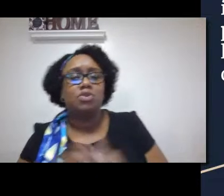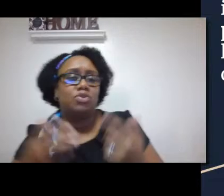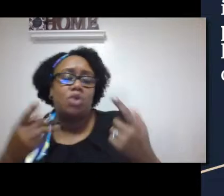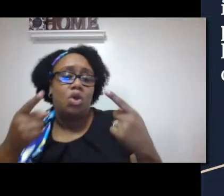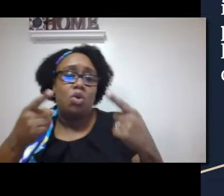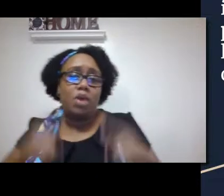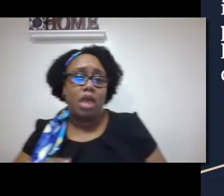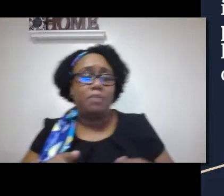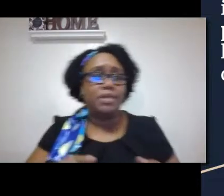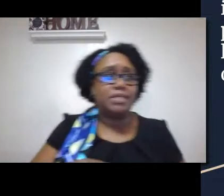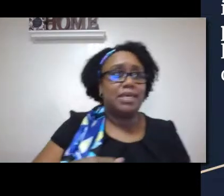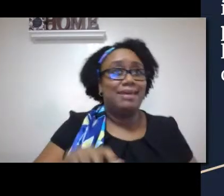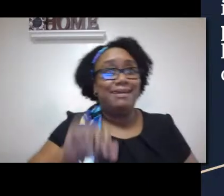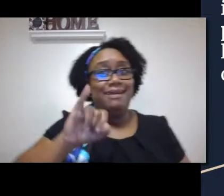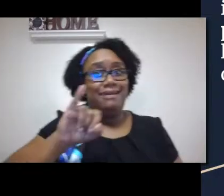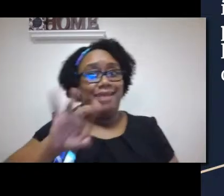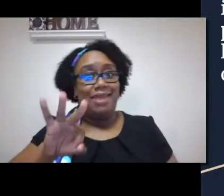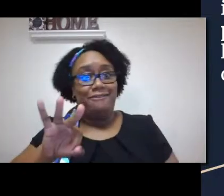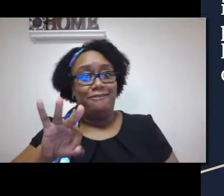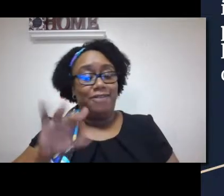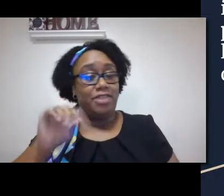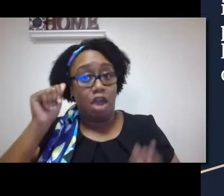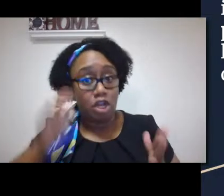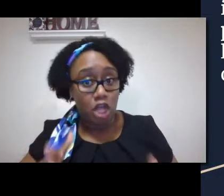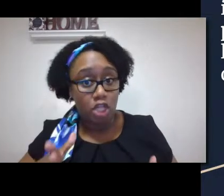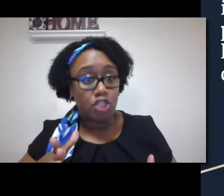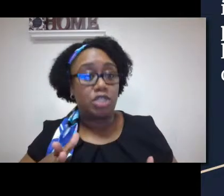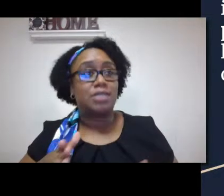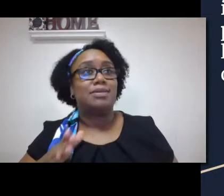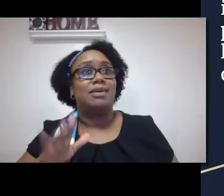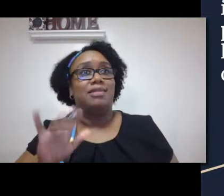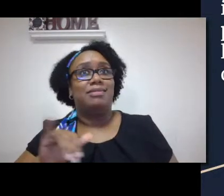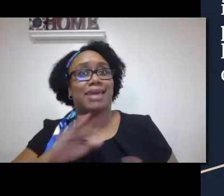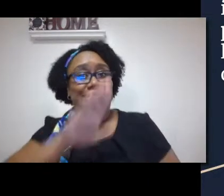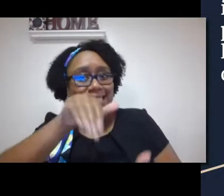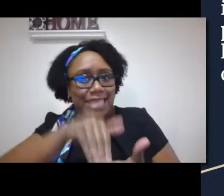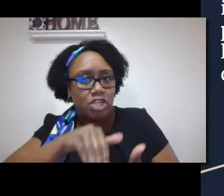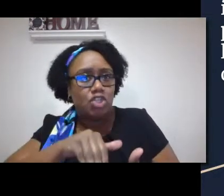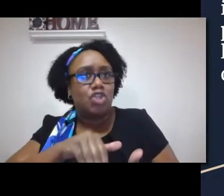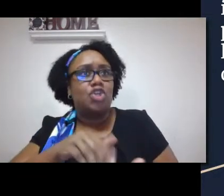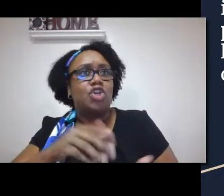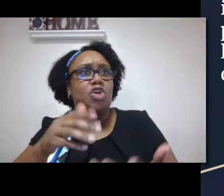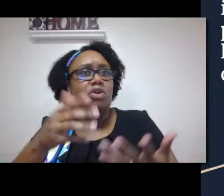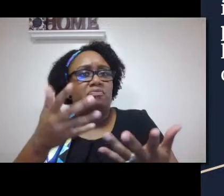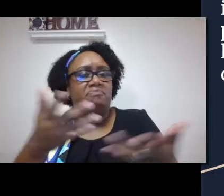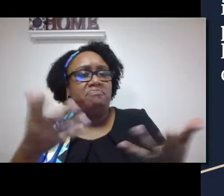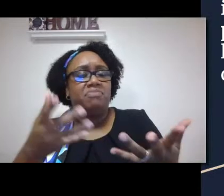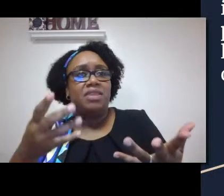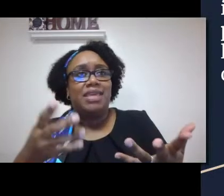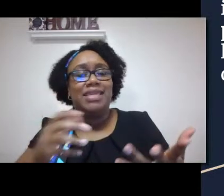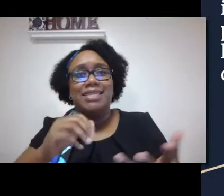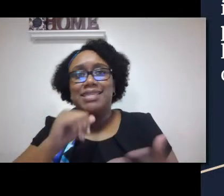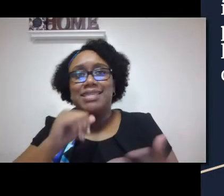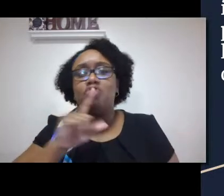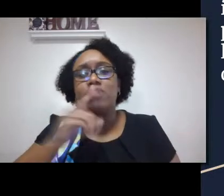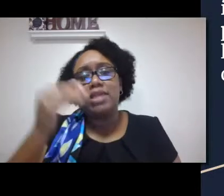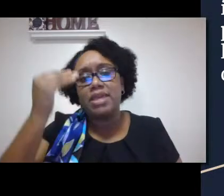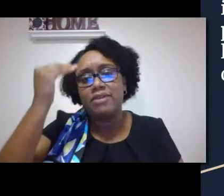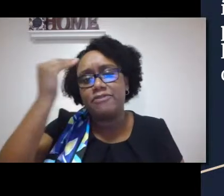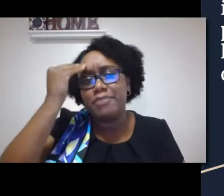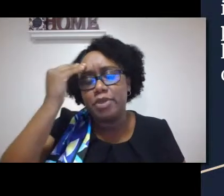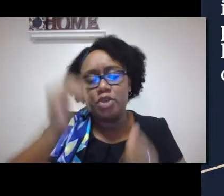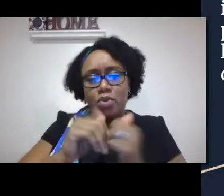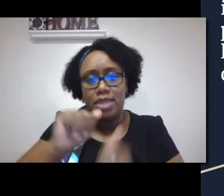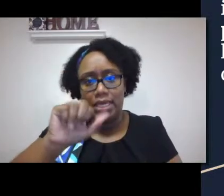does bring up ASL, the question then becomes, how do they bring it up? Right? If it's an